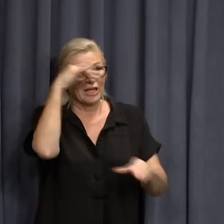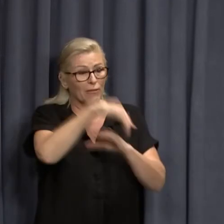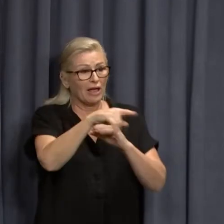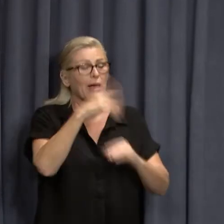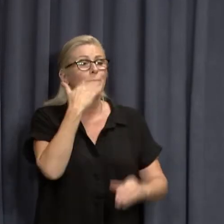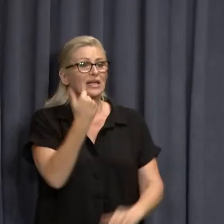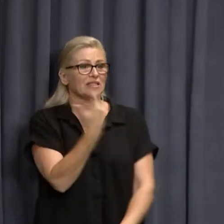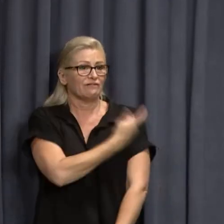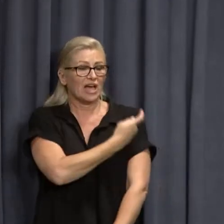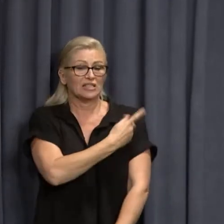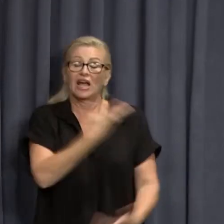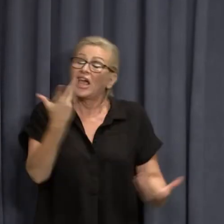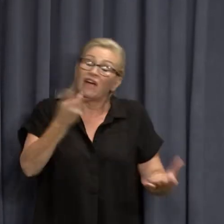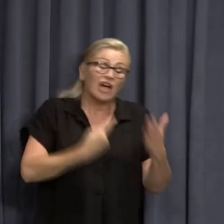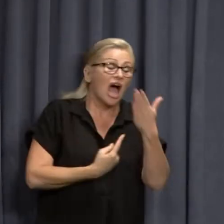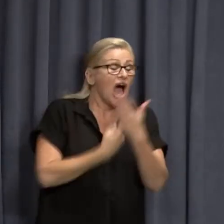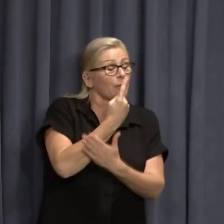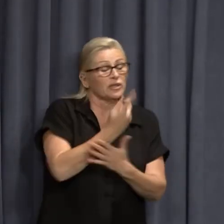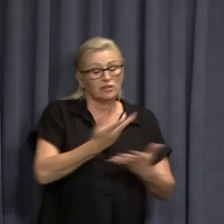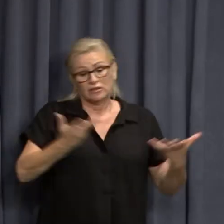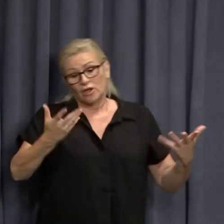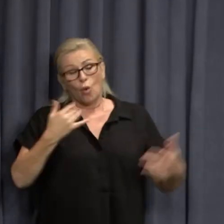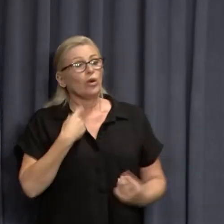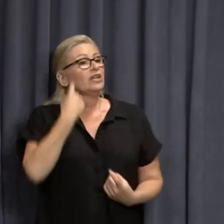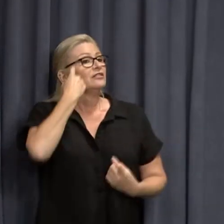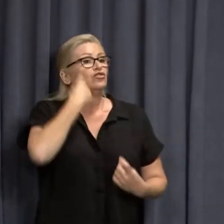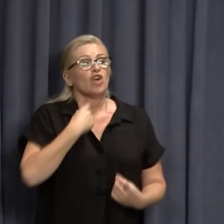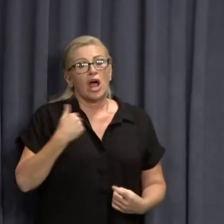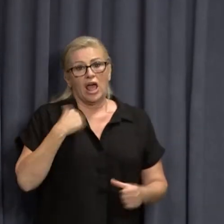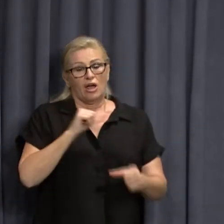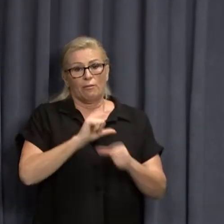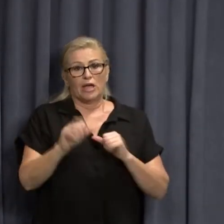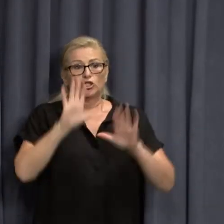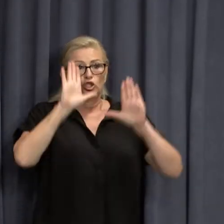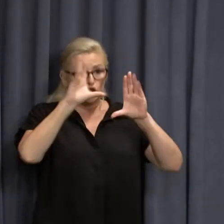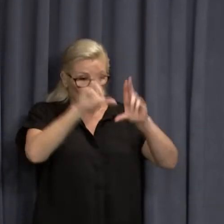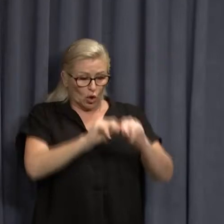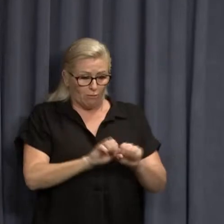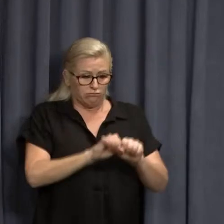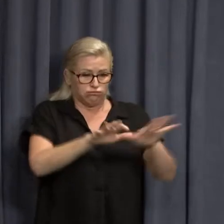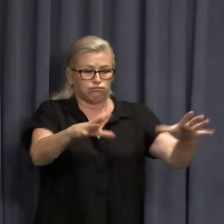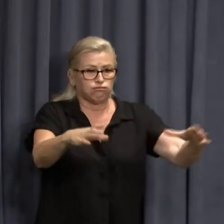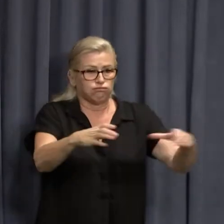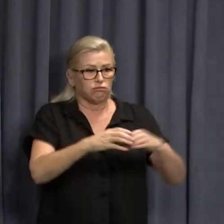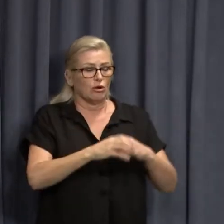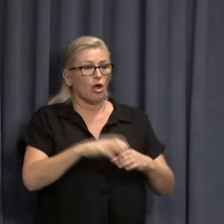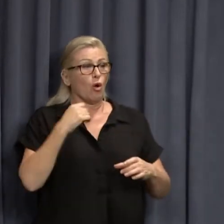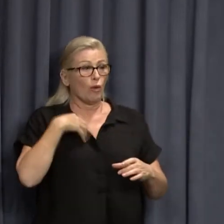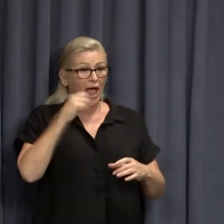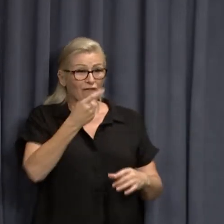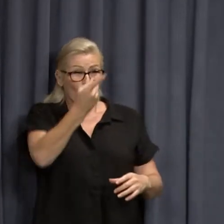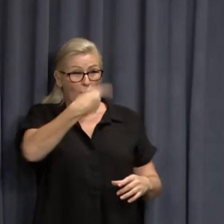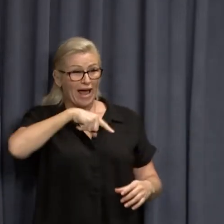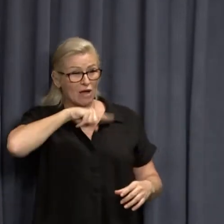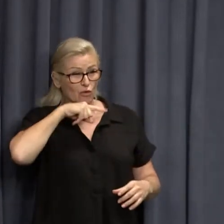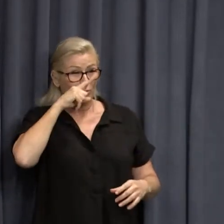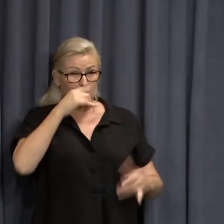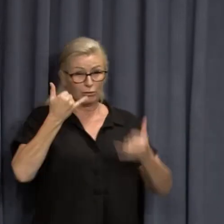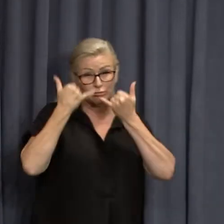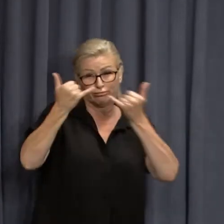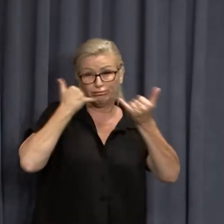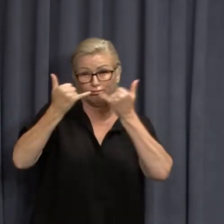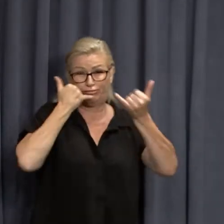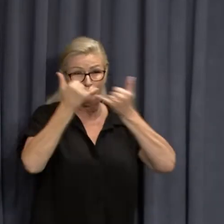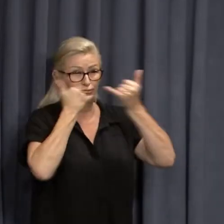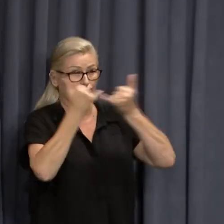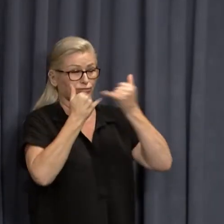happens, we've done our best to stop it. We put in place every rule, every all our, you know, we've got 100 contact tracers working on it as we speak, trying